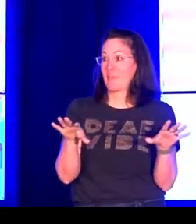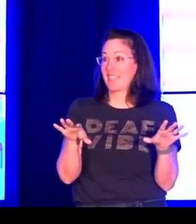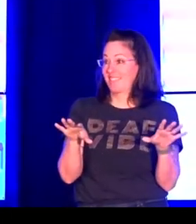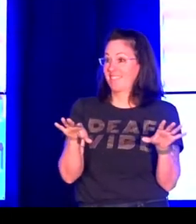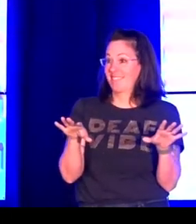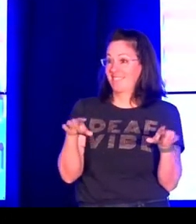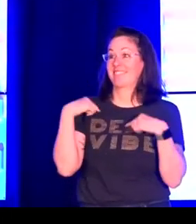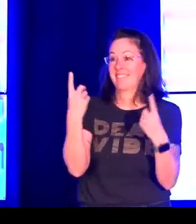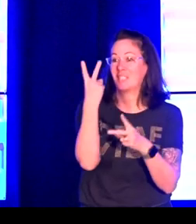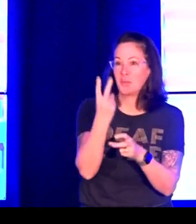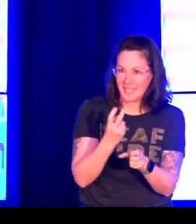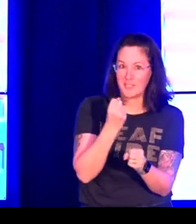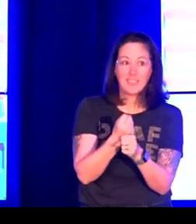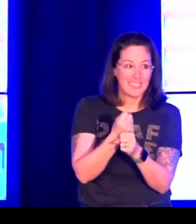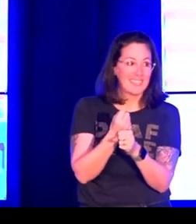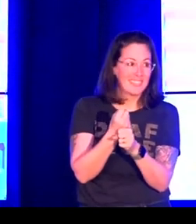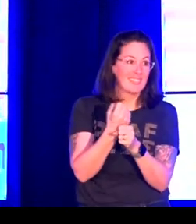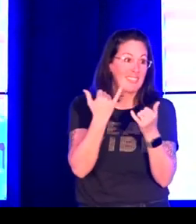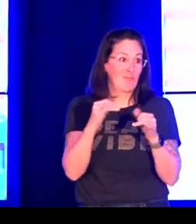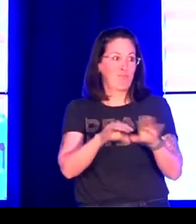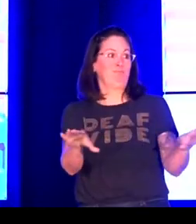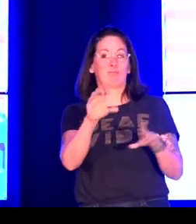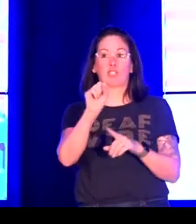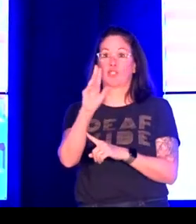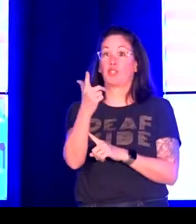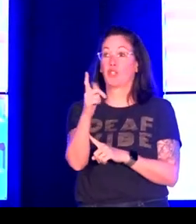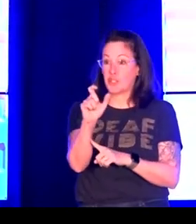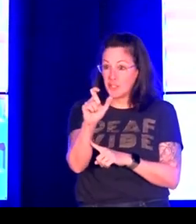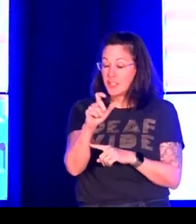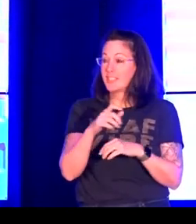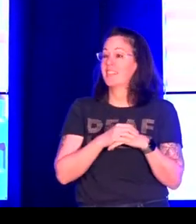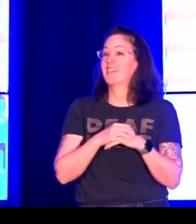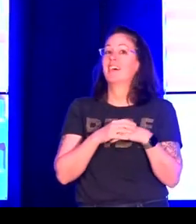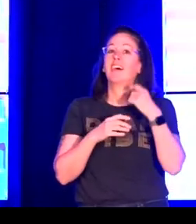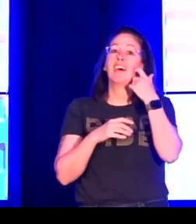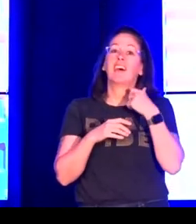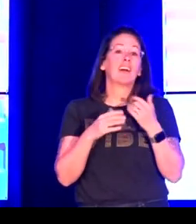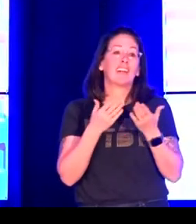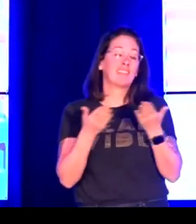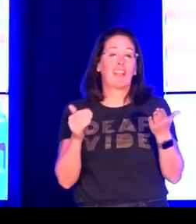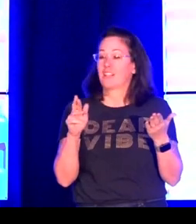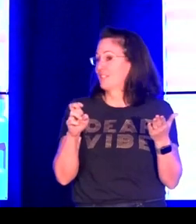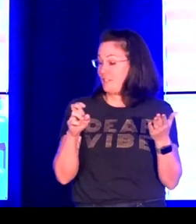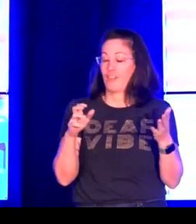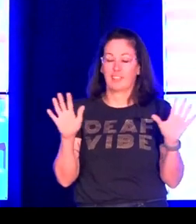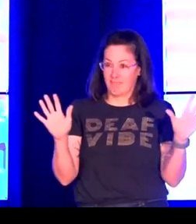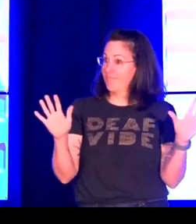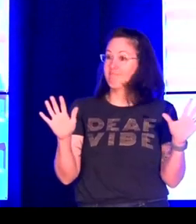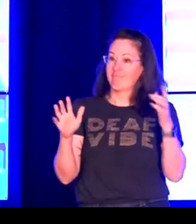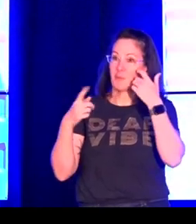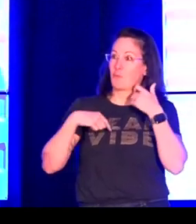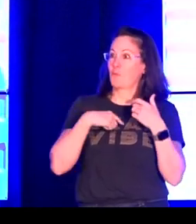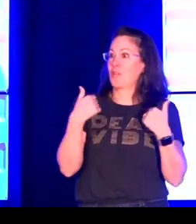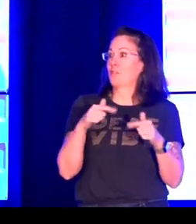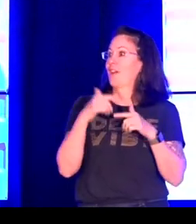in. We are in the midst of a pandemic, continuing for two years. We have the surge with